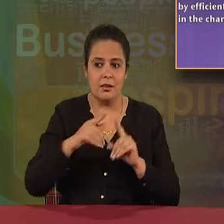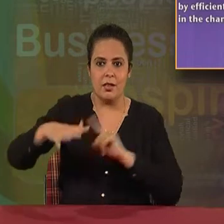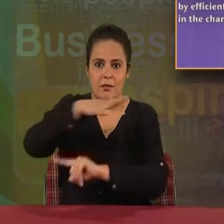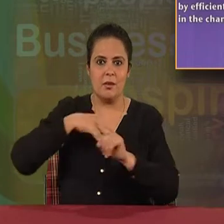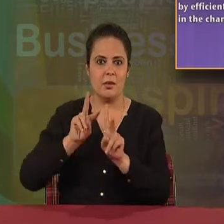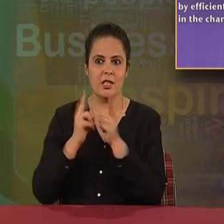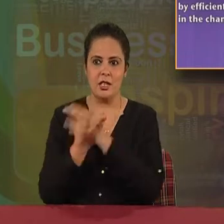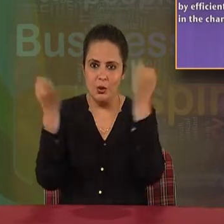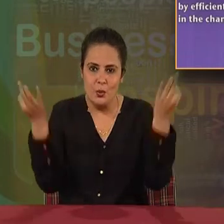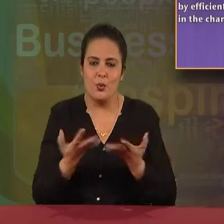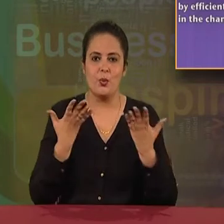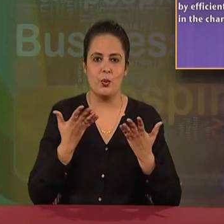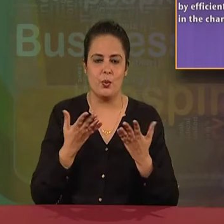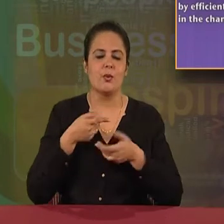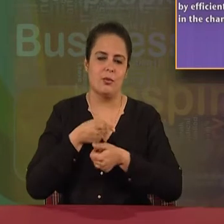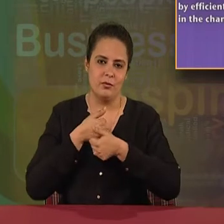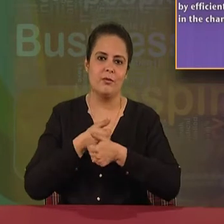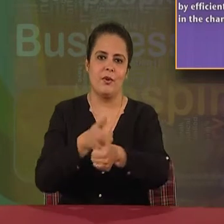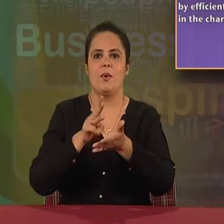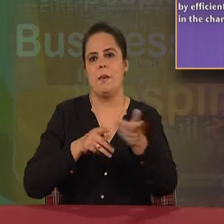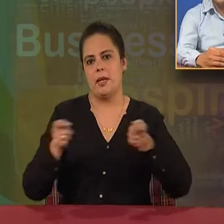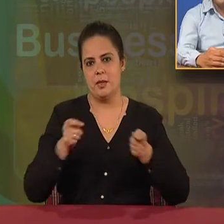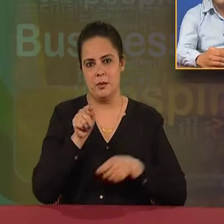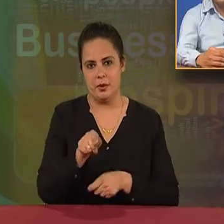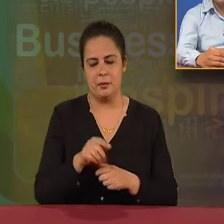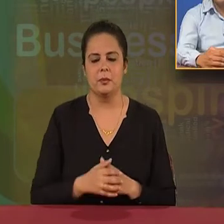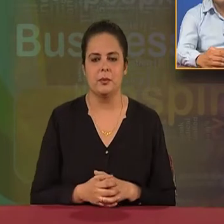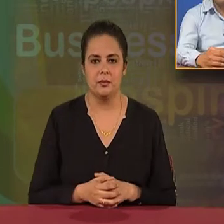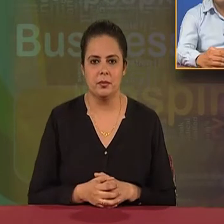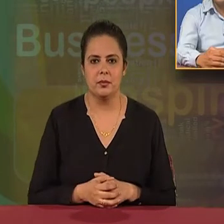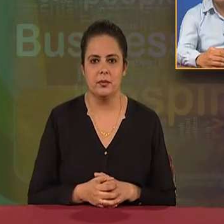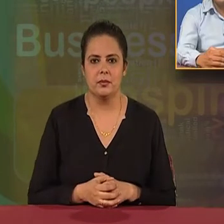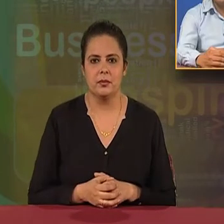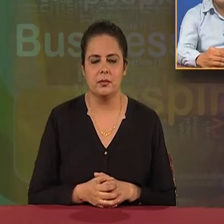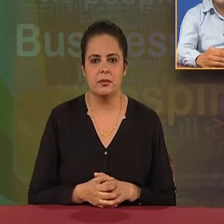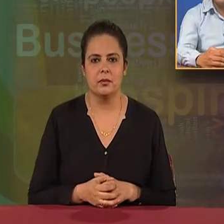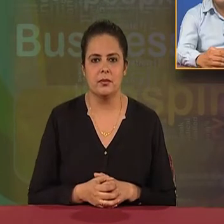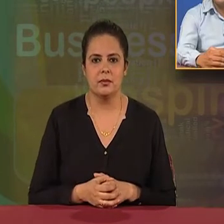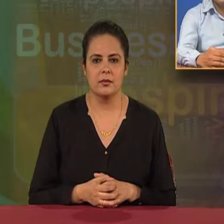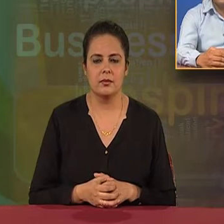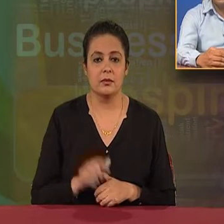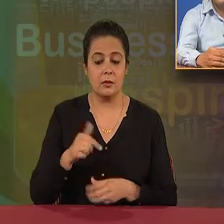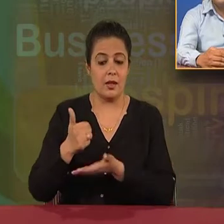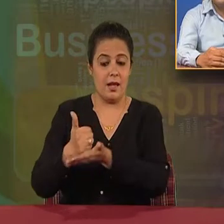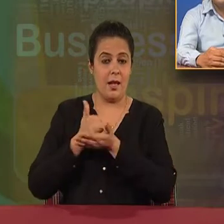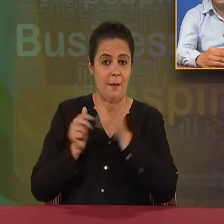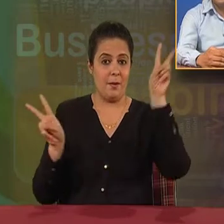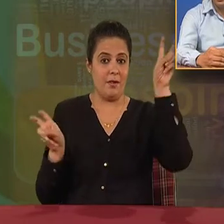So with the help of this definition, it is very much clear that the old concept of taking the work from the people is gone.